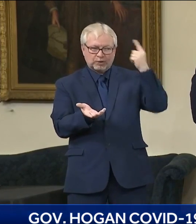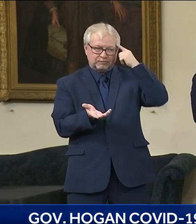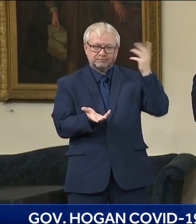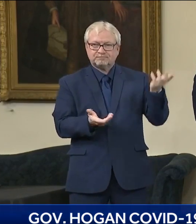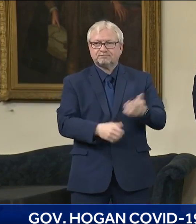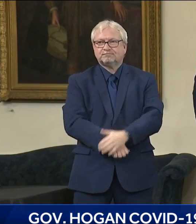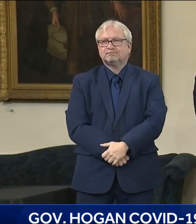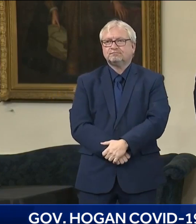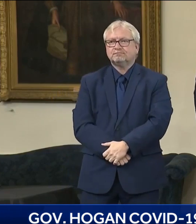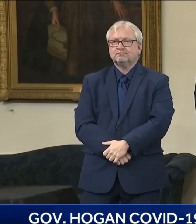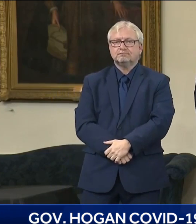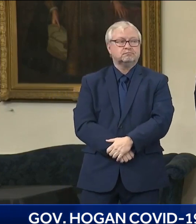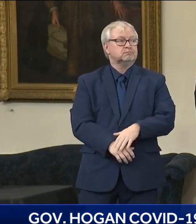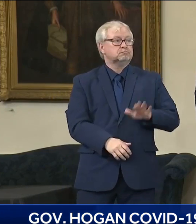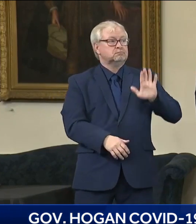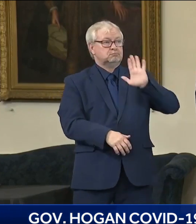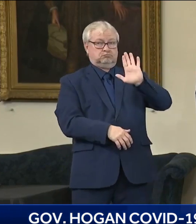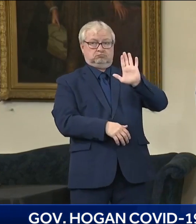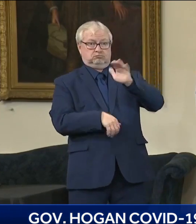no question about that.